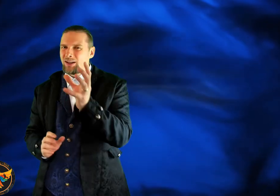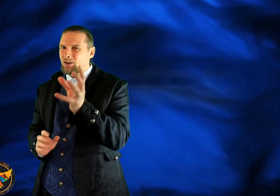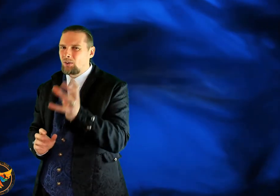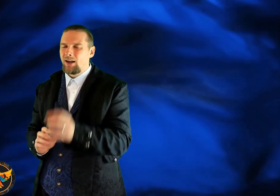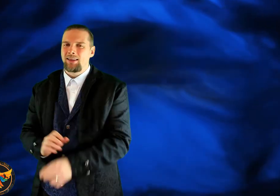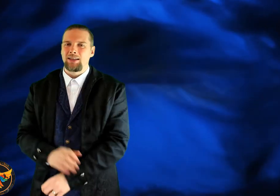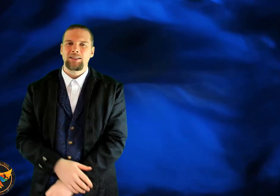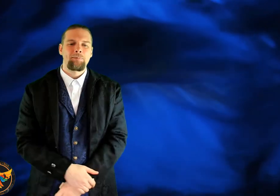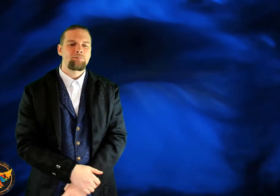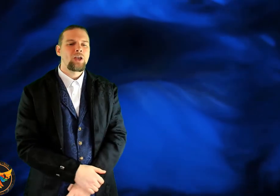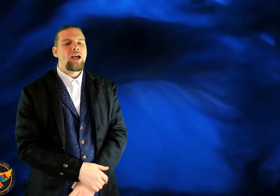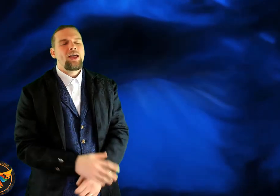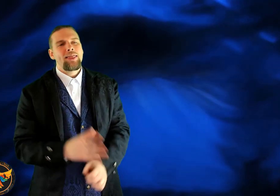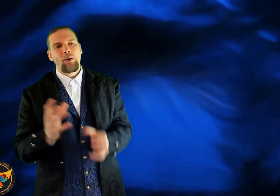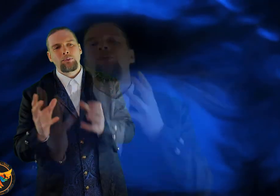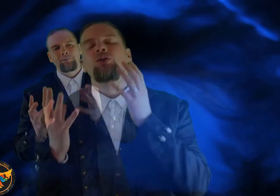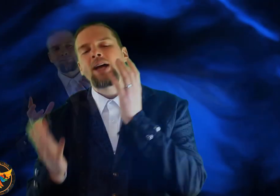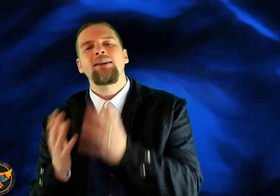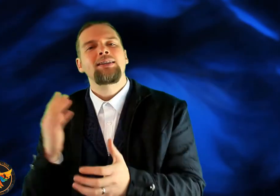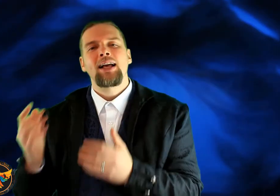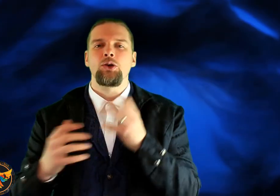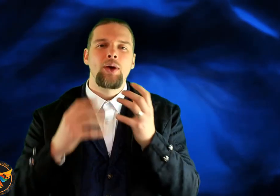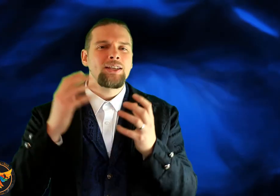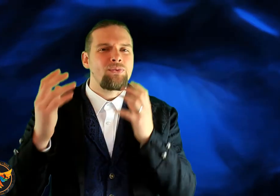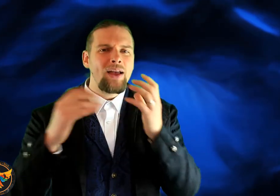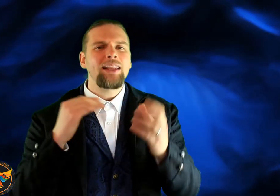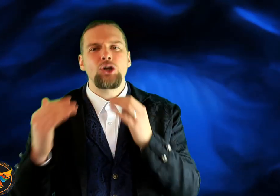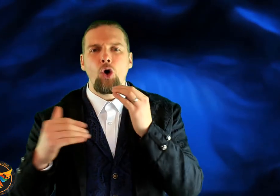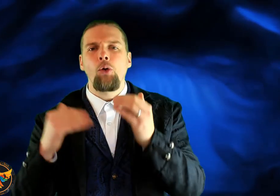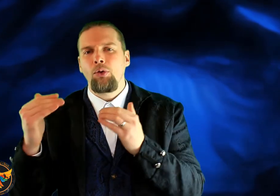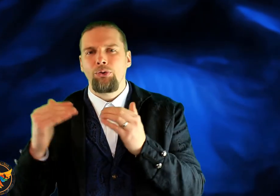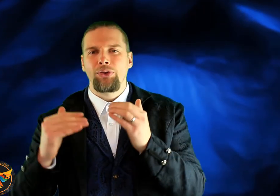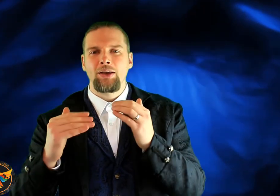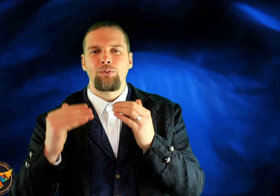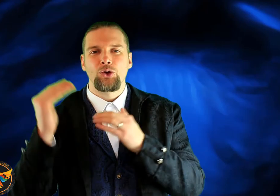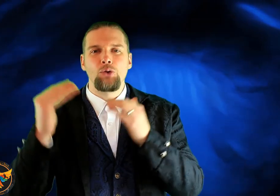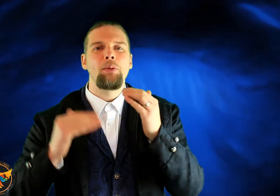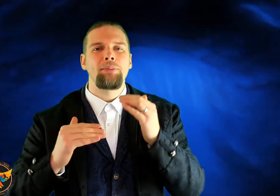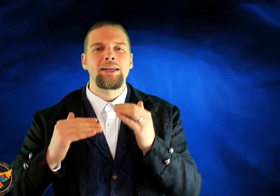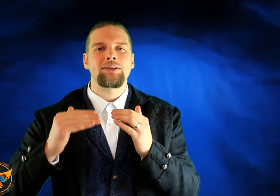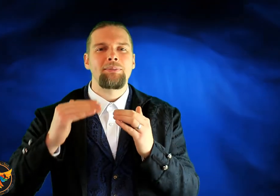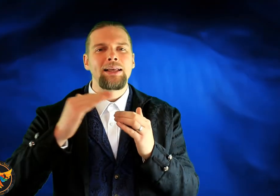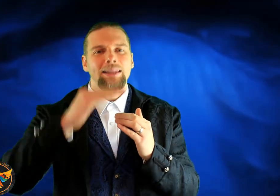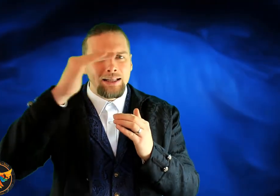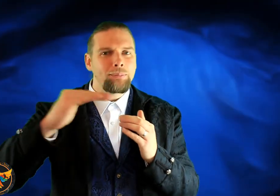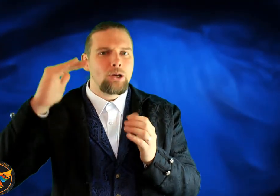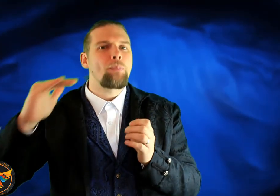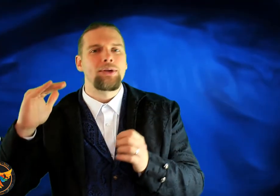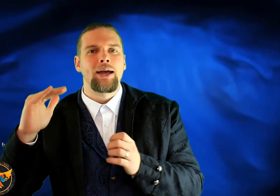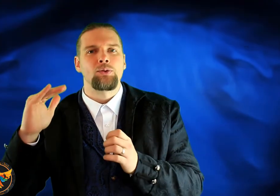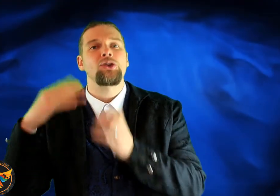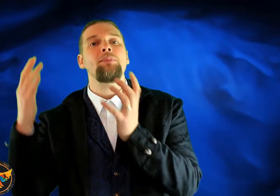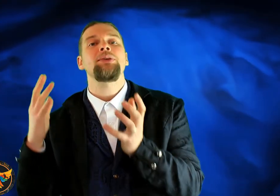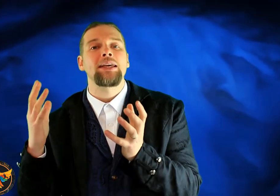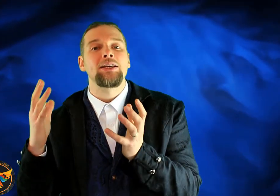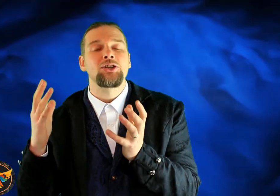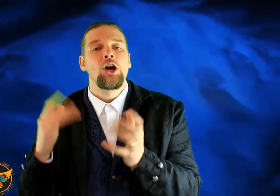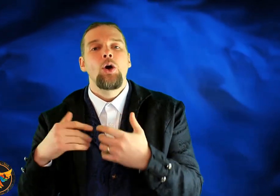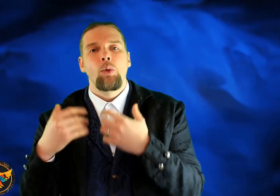really don't like this. Now, folks, I'm going to tell you, it's a fairly normal thing for human beings to be a little bit up and down. Some days, we